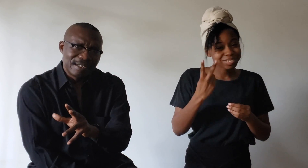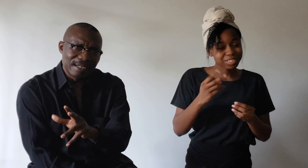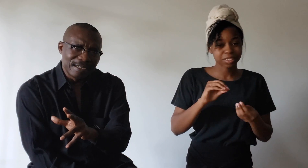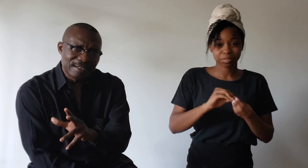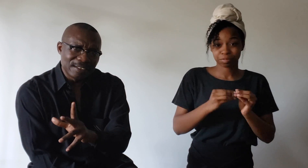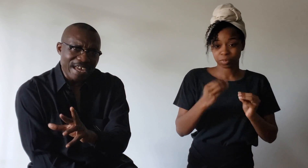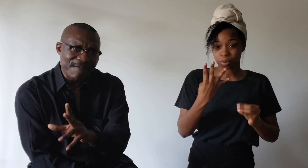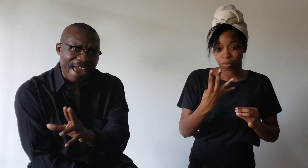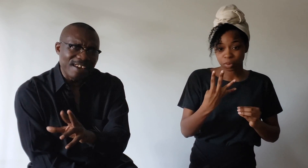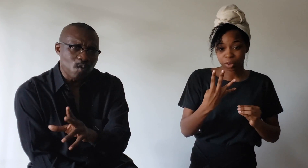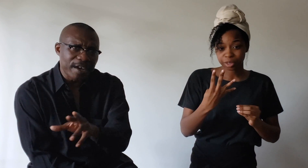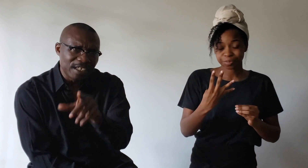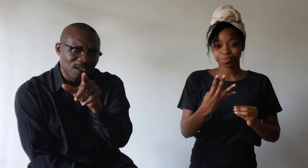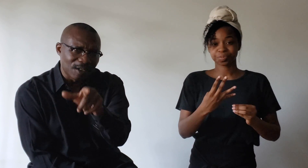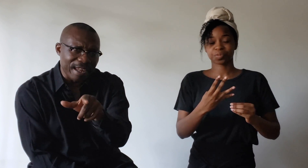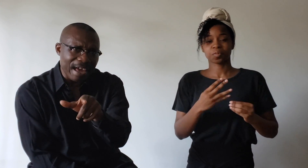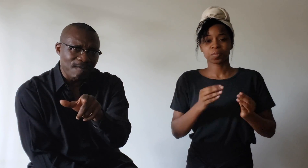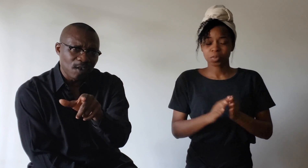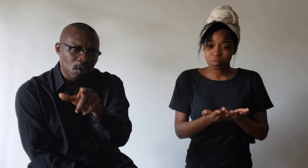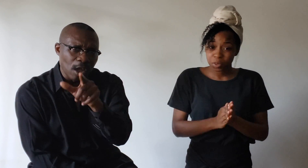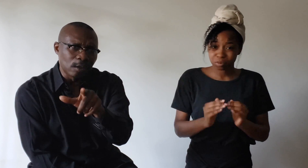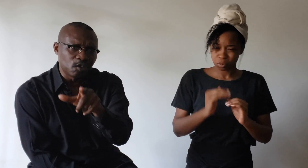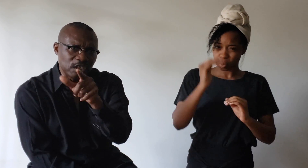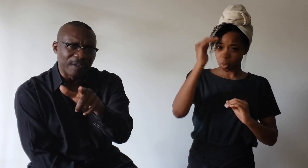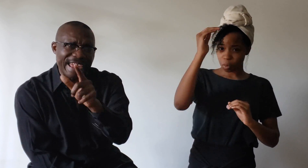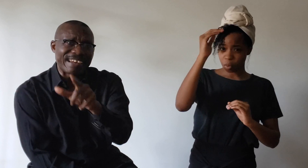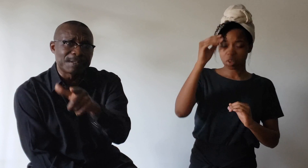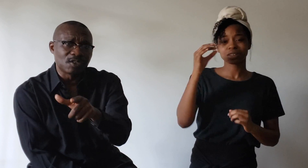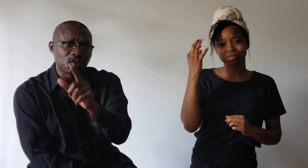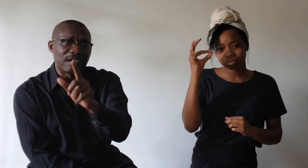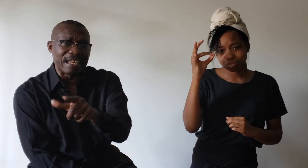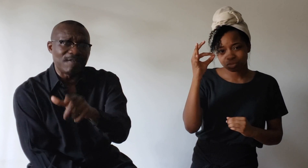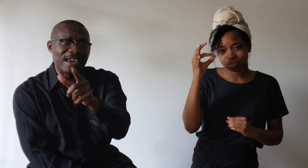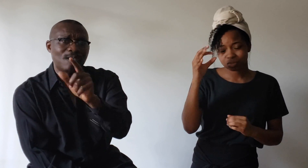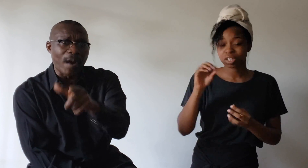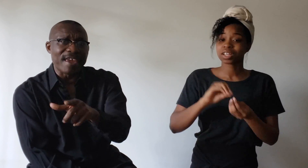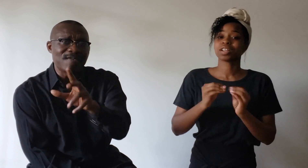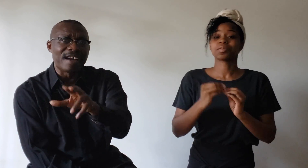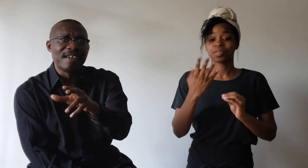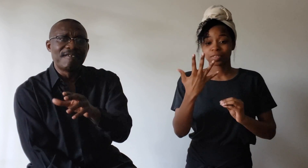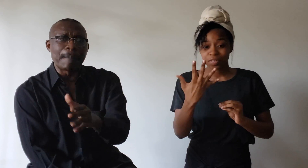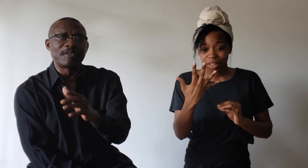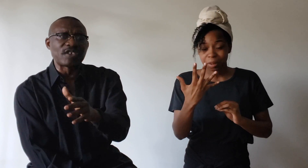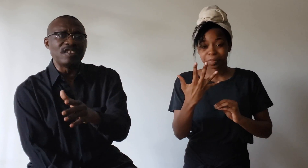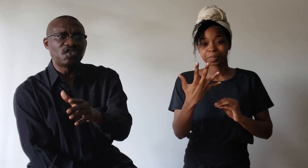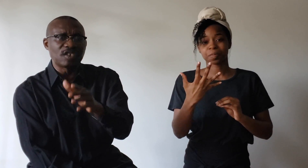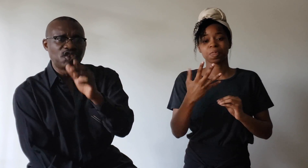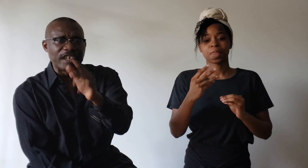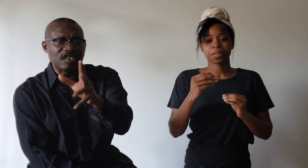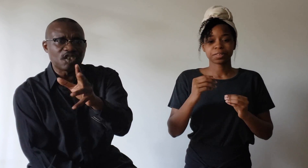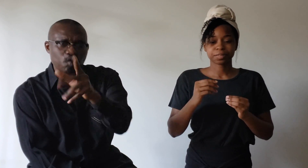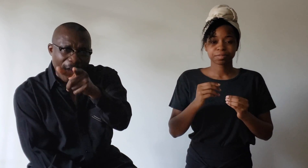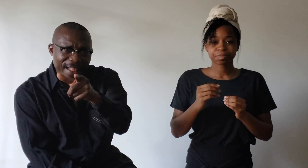Do you have anyone in your life who holds you accountable to live in a way that represents Jesus well?